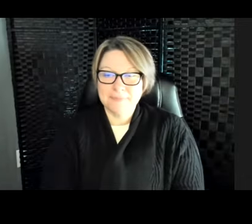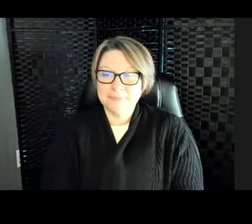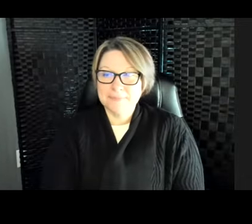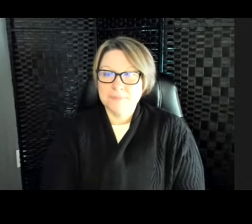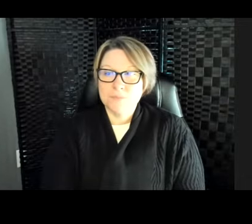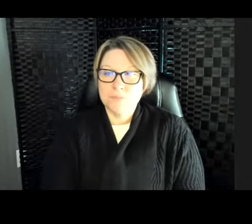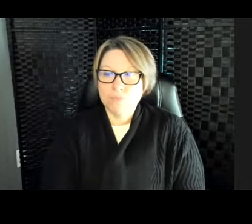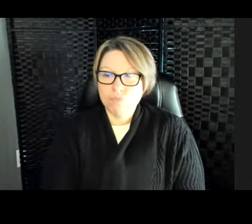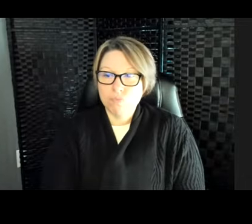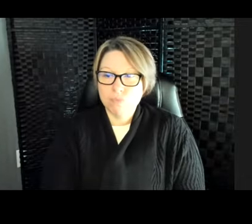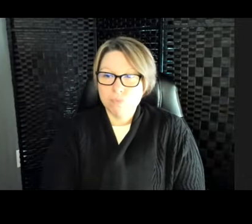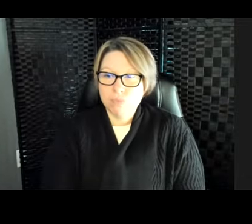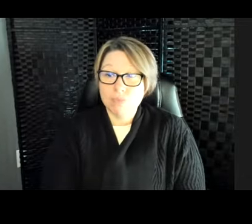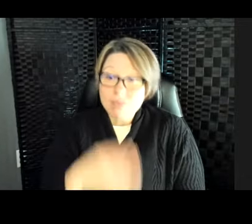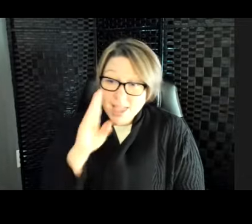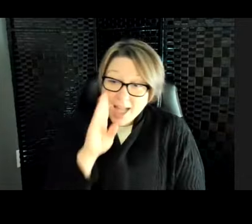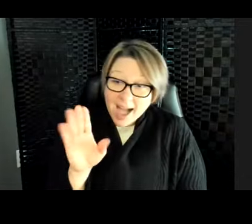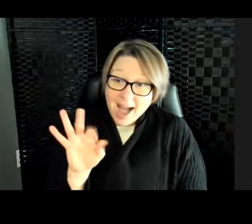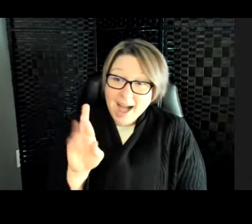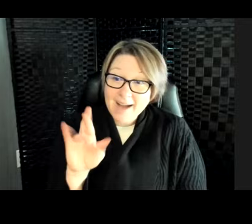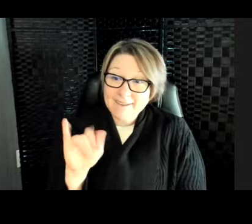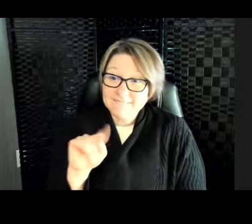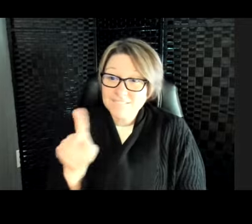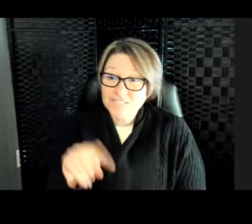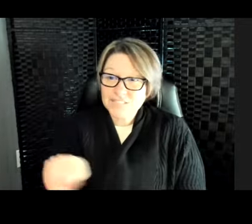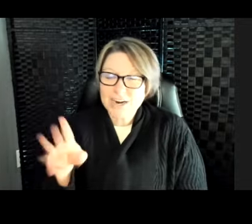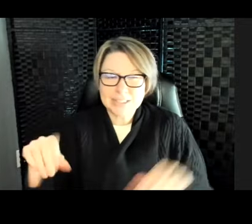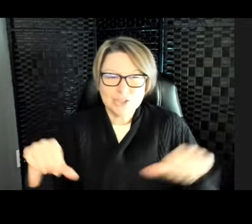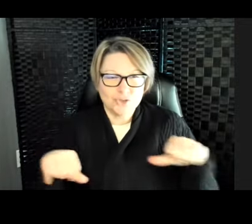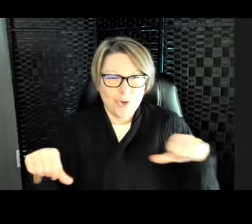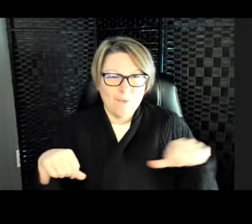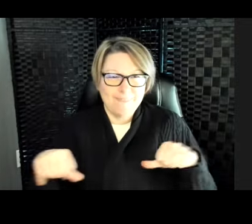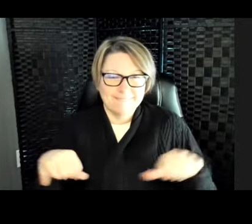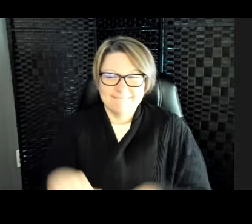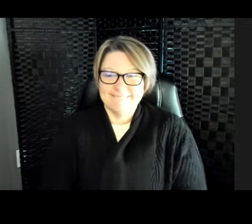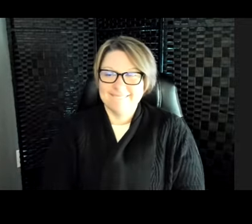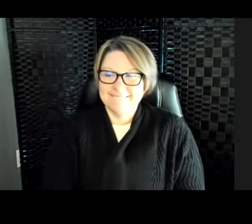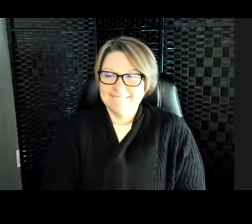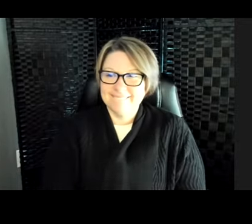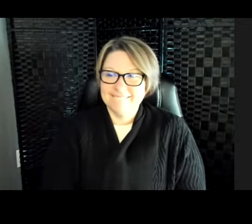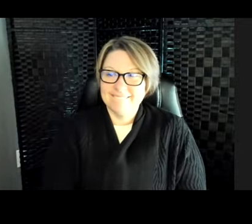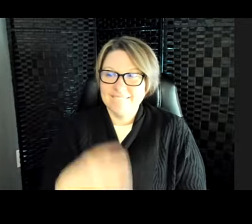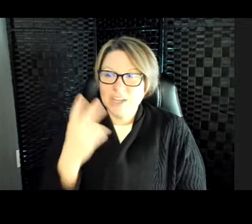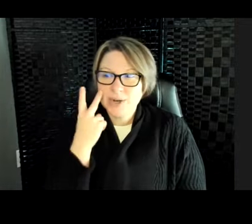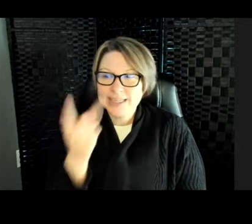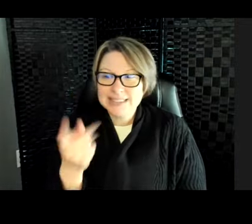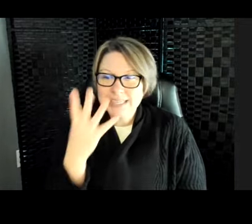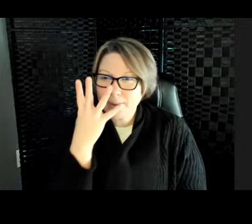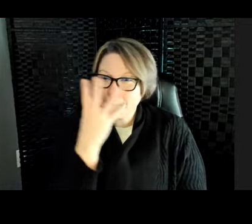Oh, hello, Fritz. Fritz wants to show off to everybody. You can see Fritz has those beautiful speckles on